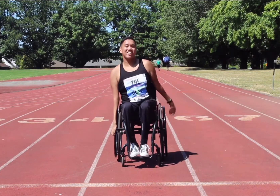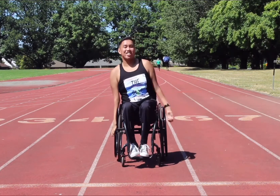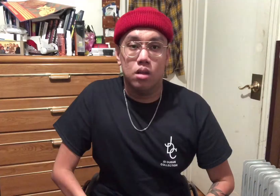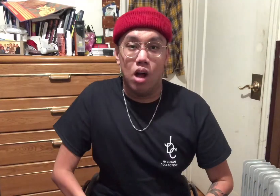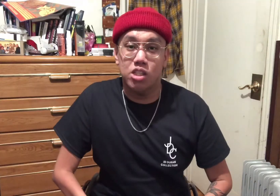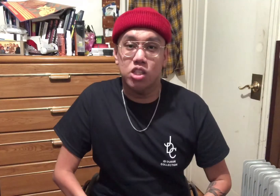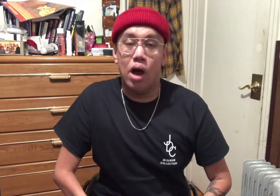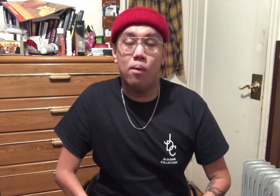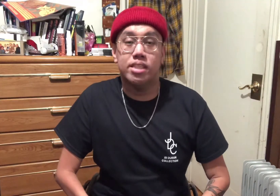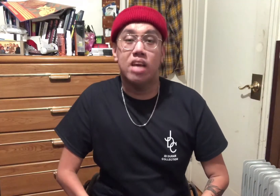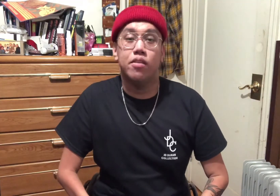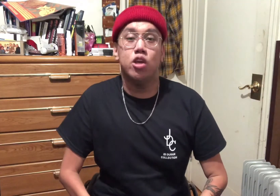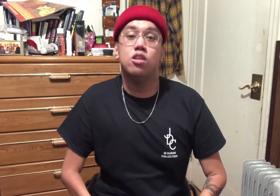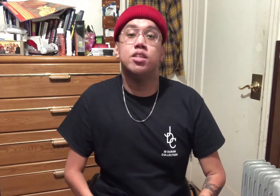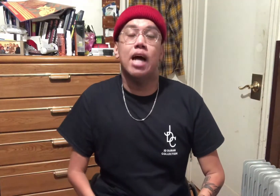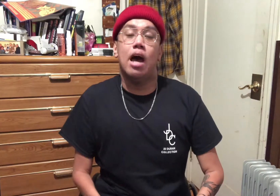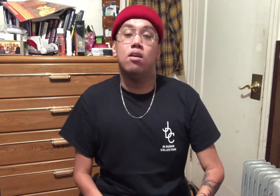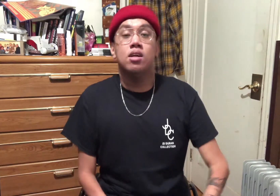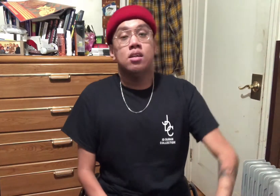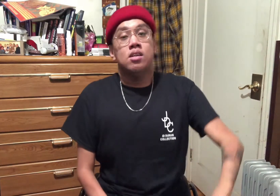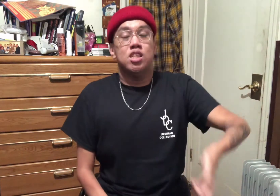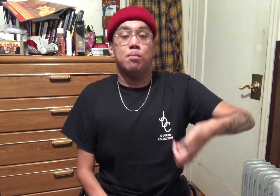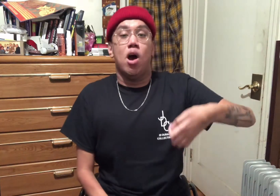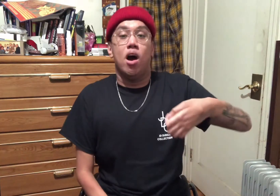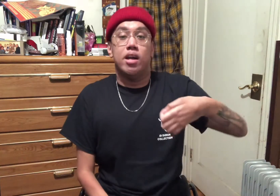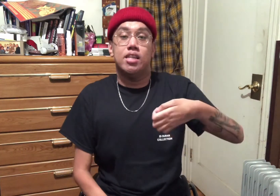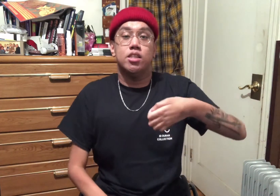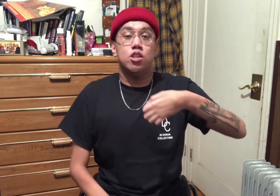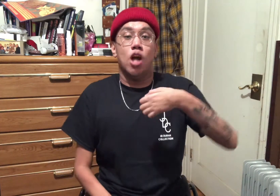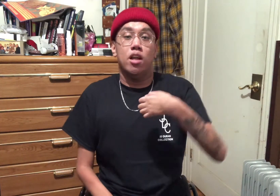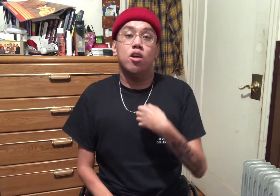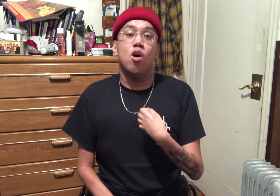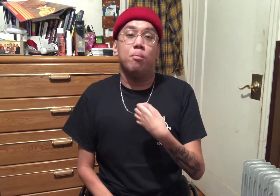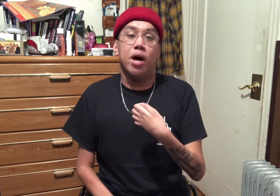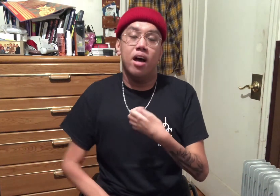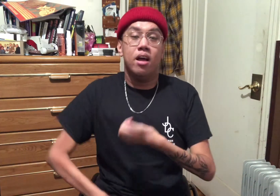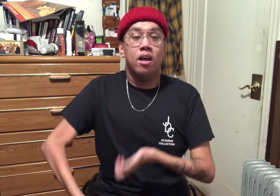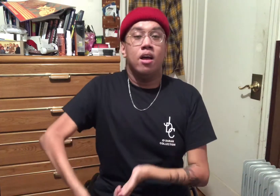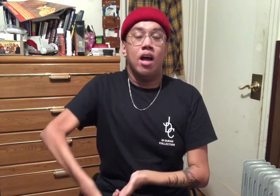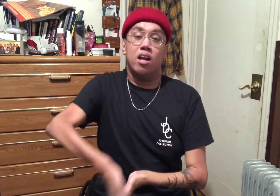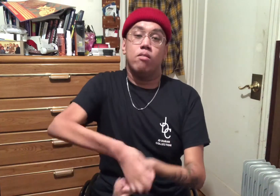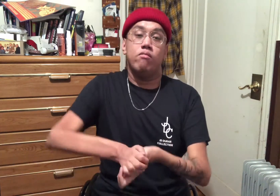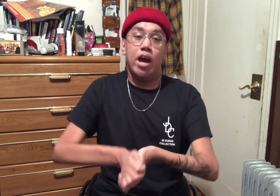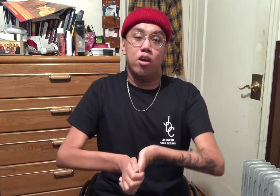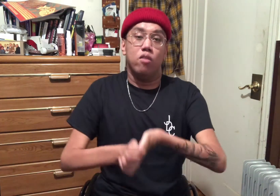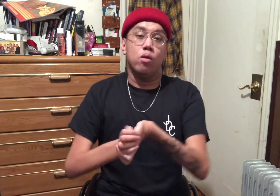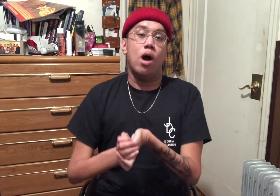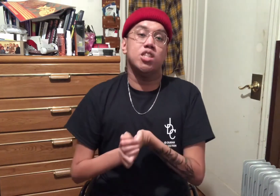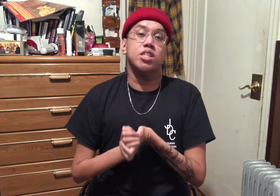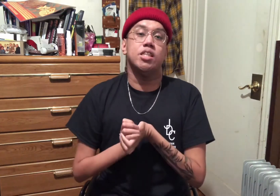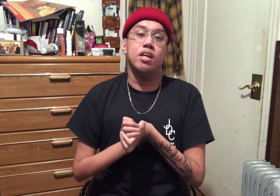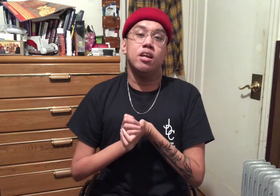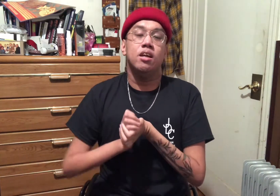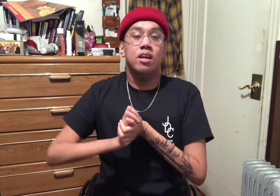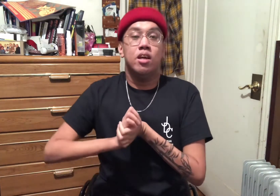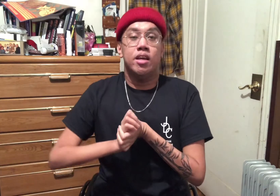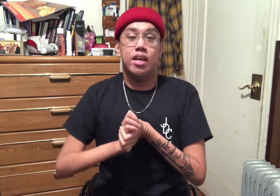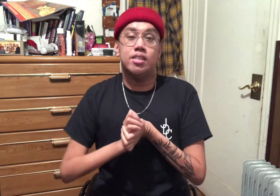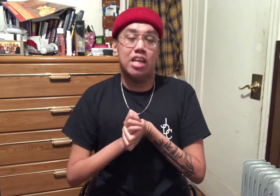Also, want to give a huge shout out to my artist, Charlie Compa, out of Vancouver, Washington. He tattoos